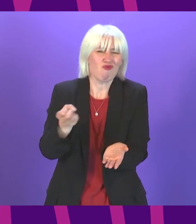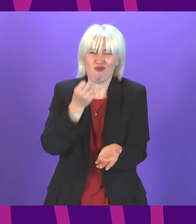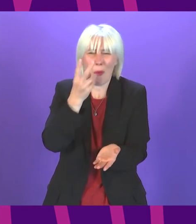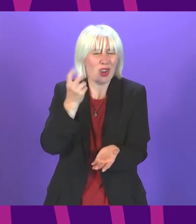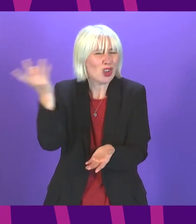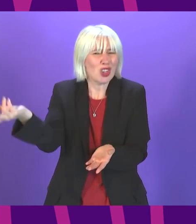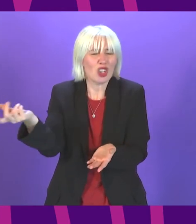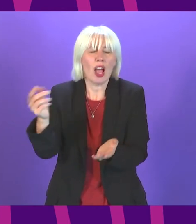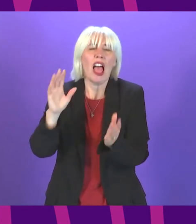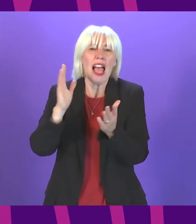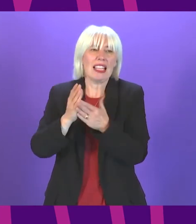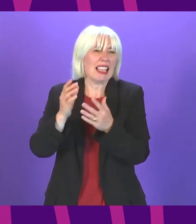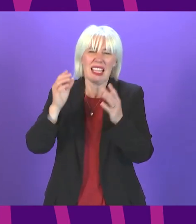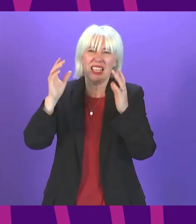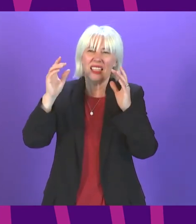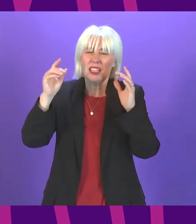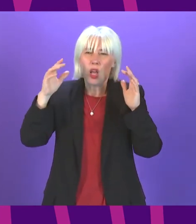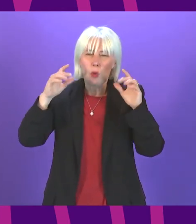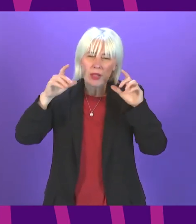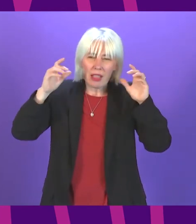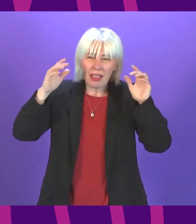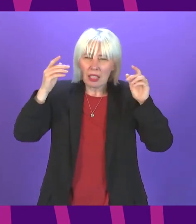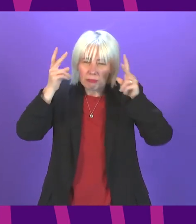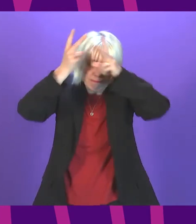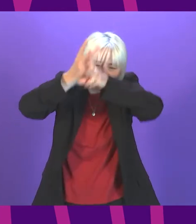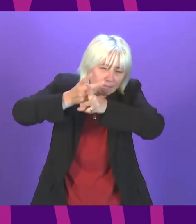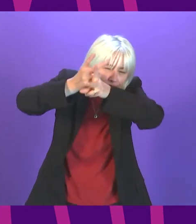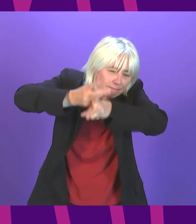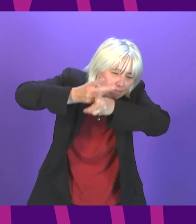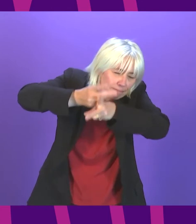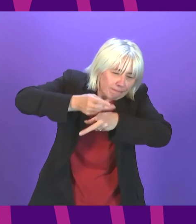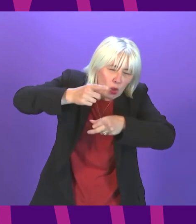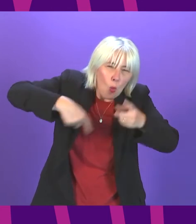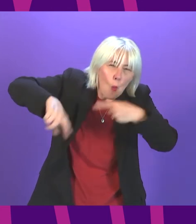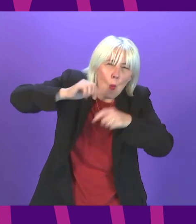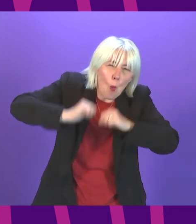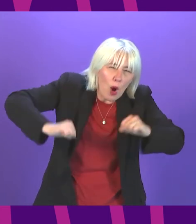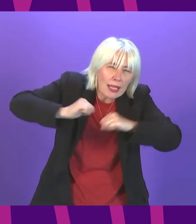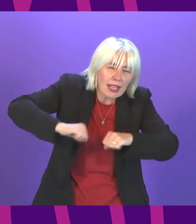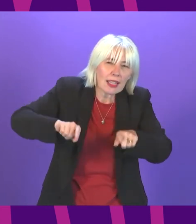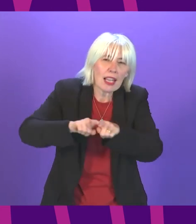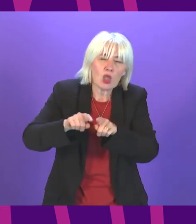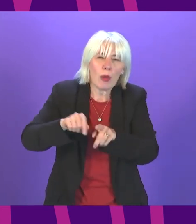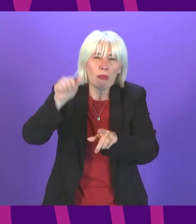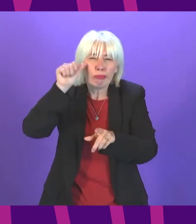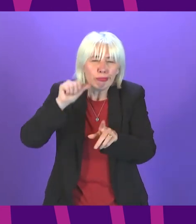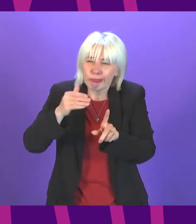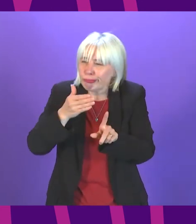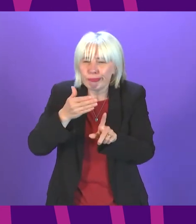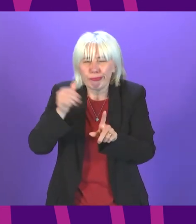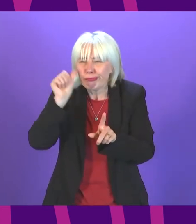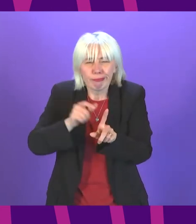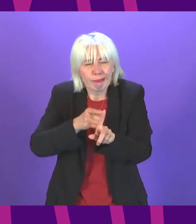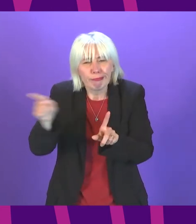hangs like a dark cloud over this programme for government worse still it's a betrayal of the many sacrifices